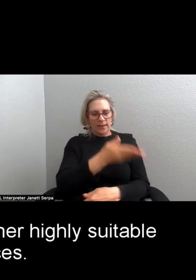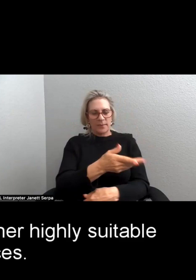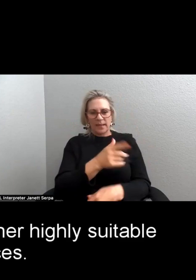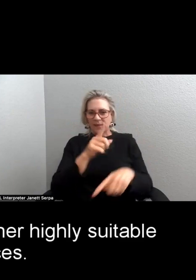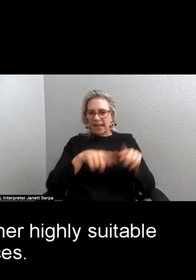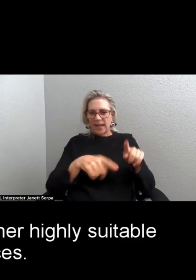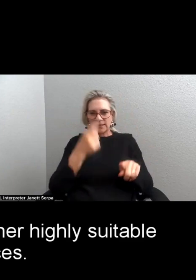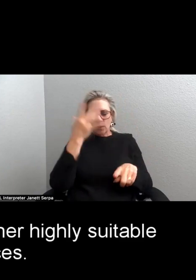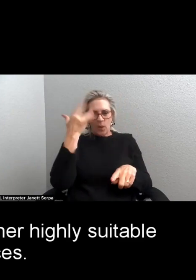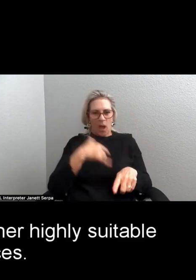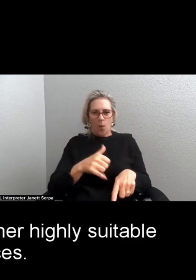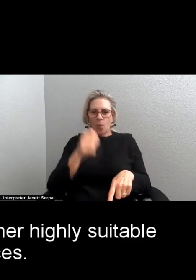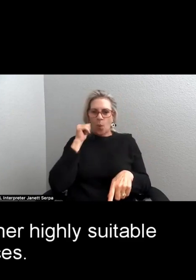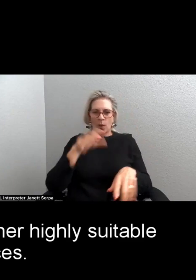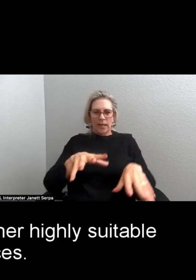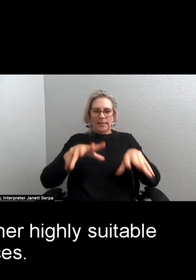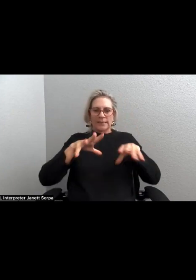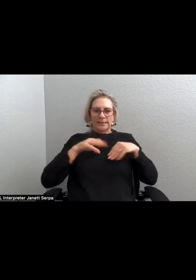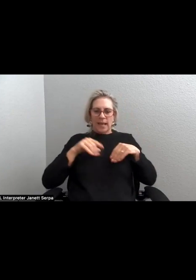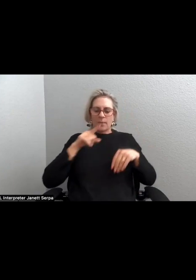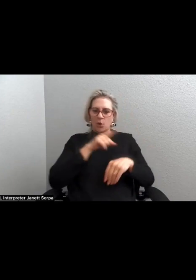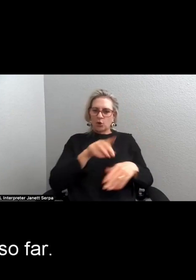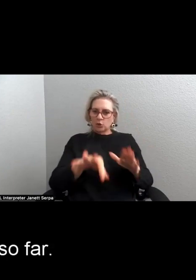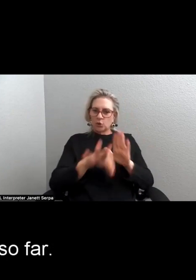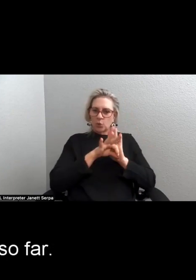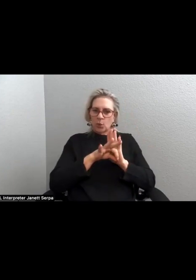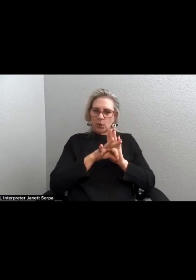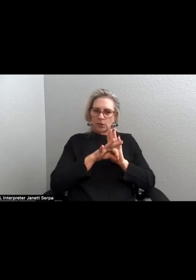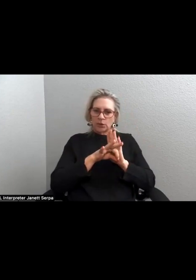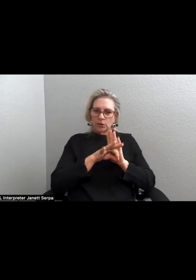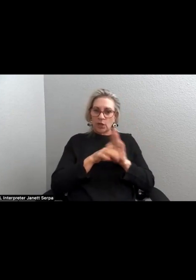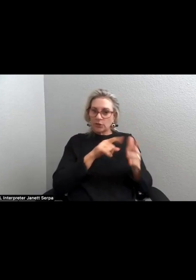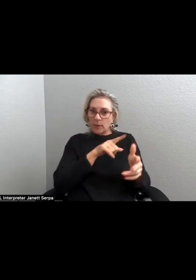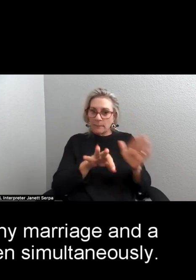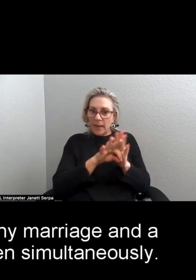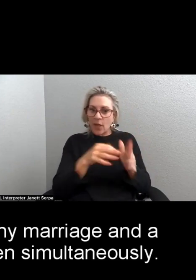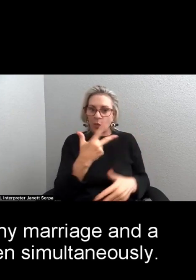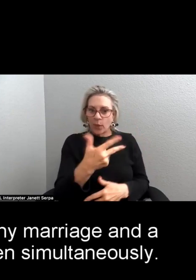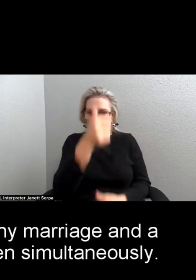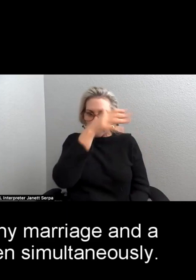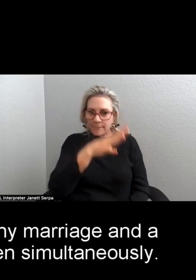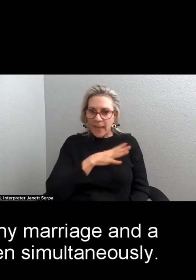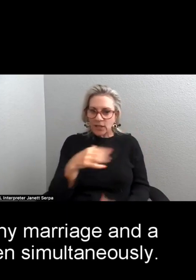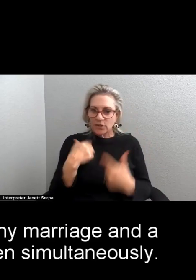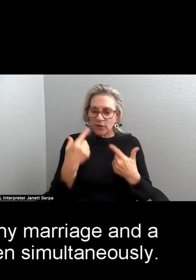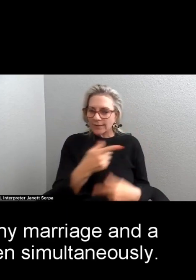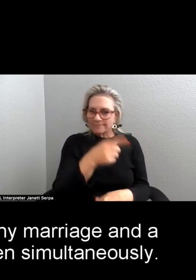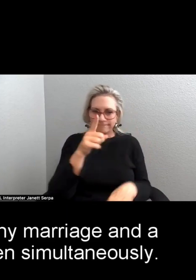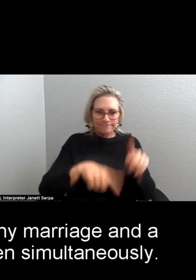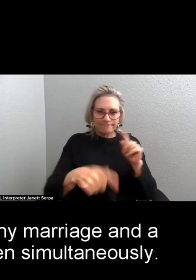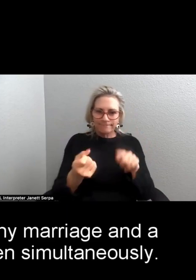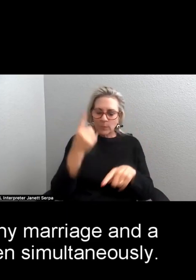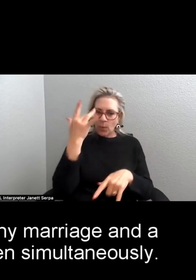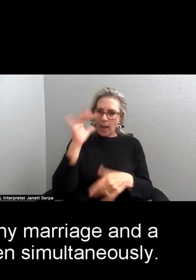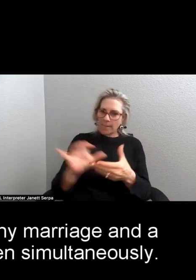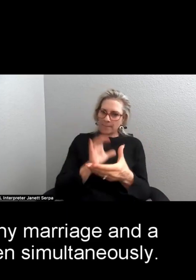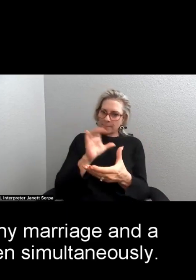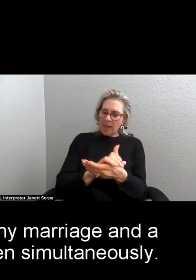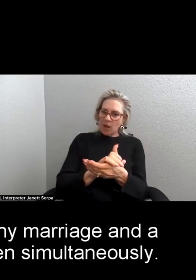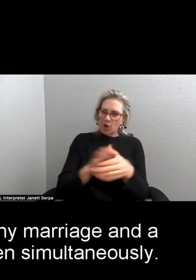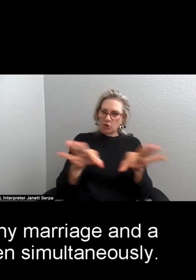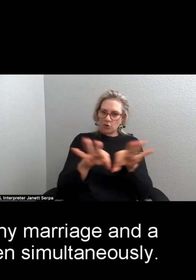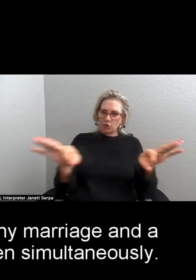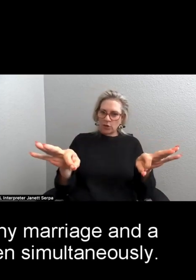accept her highly suitable choices, three so far, can't understand why marriage and a degree